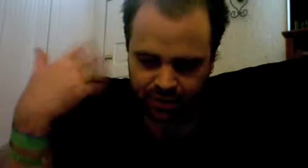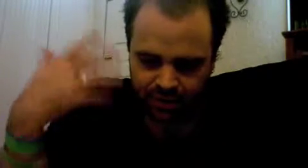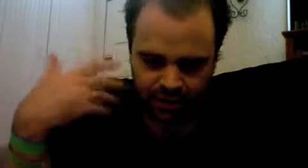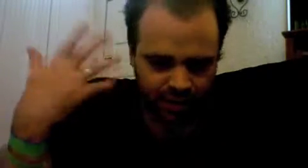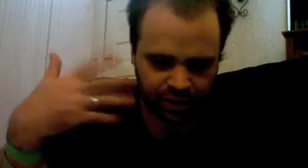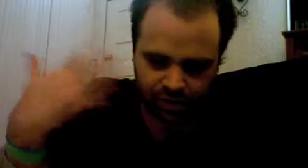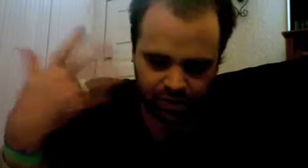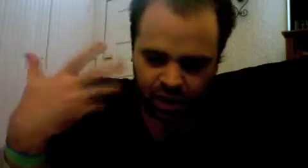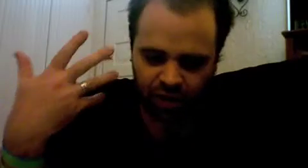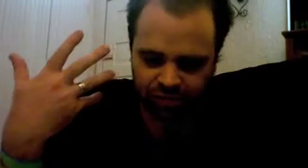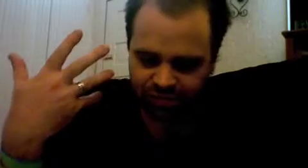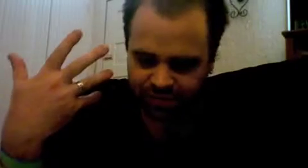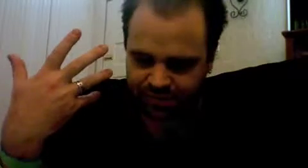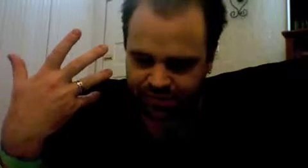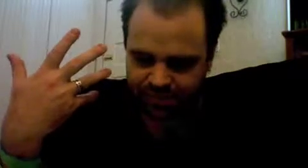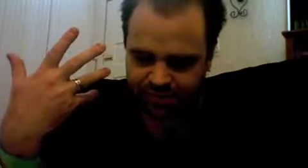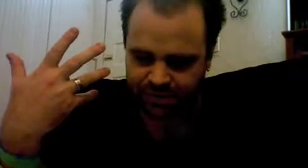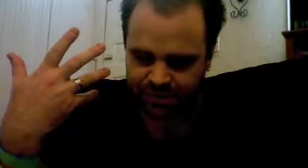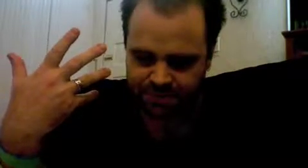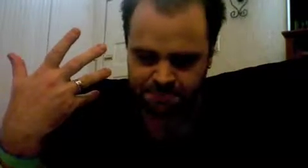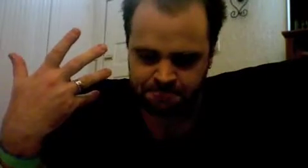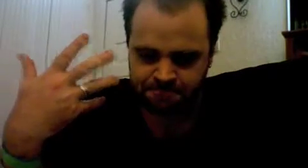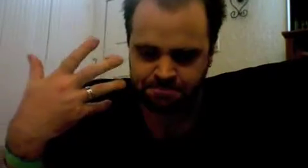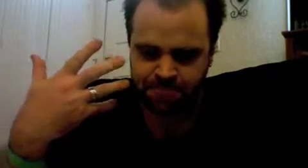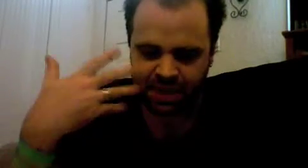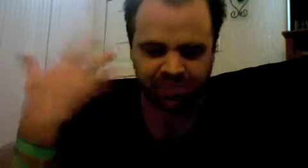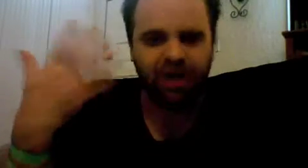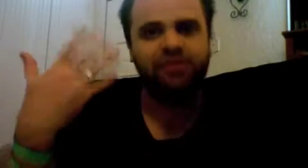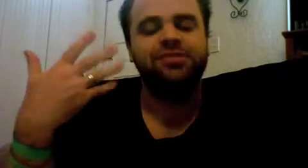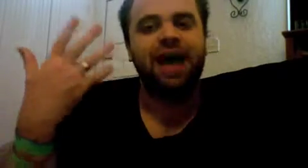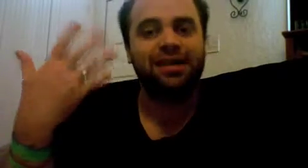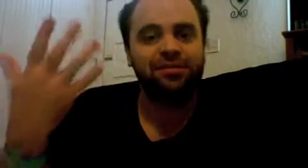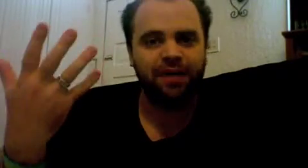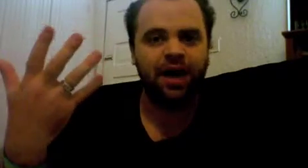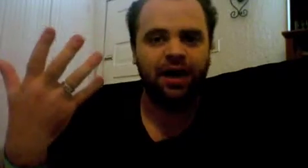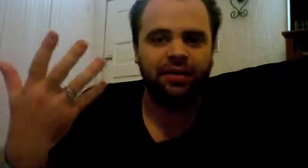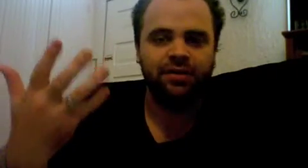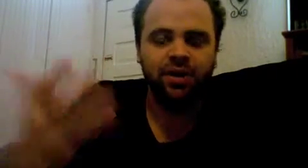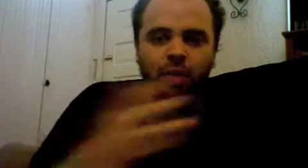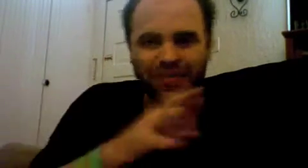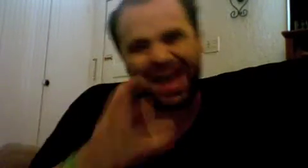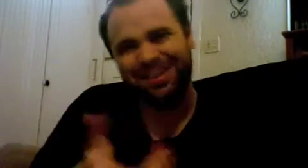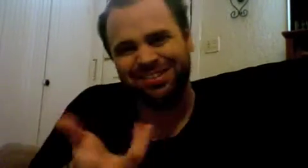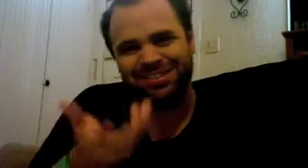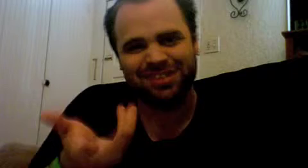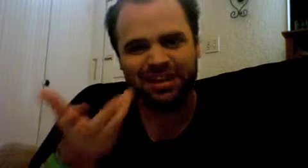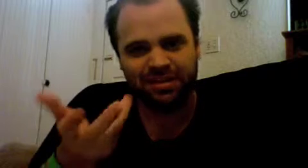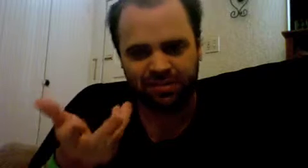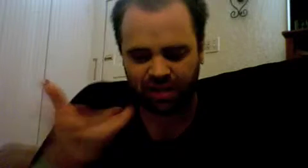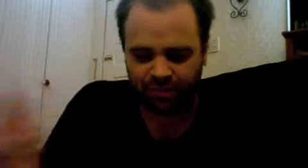consciousness is not satisfied with essence in itself